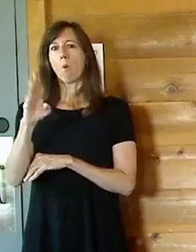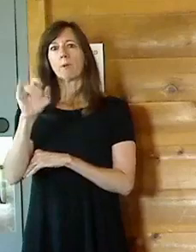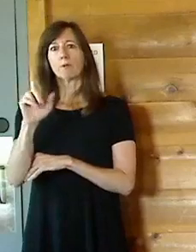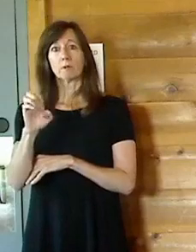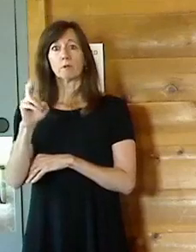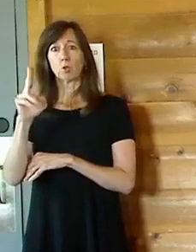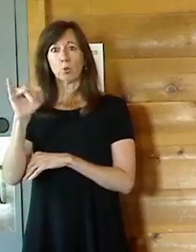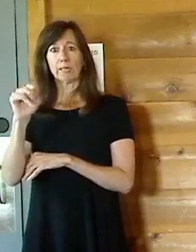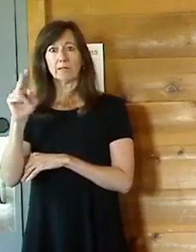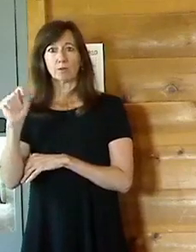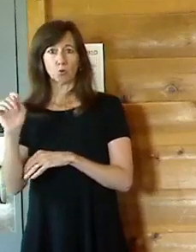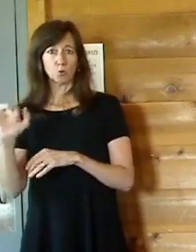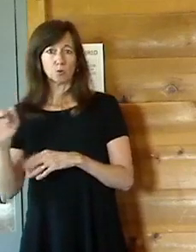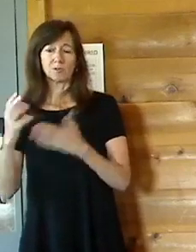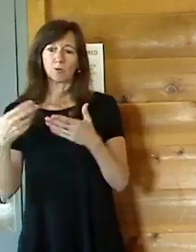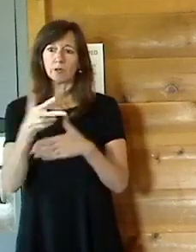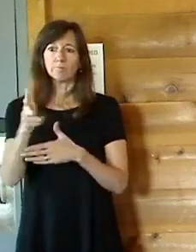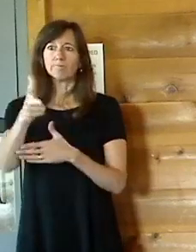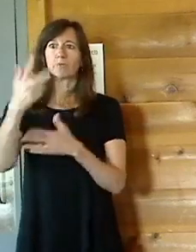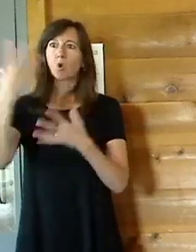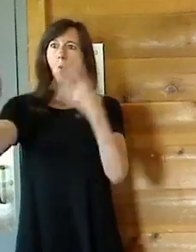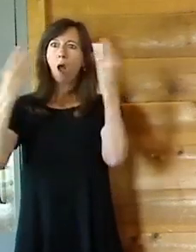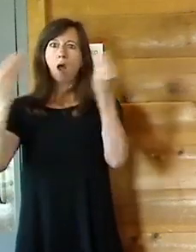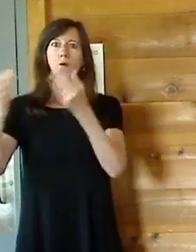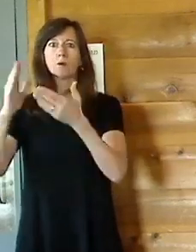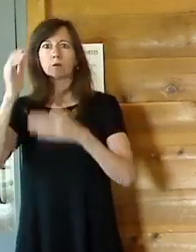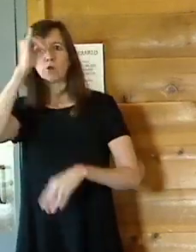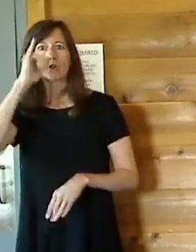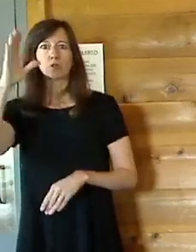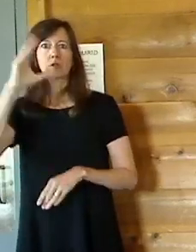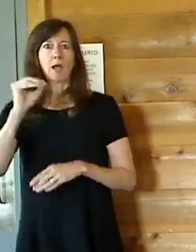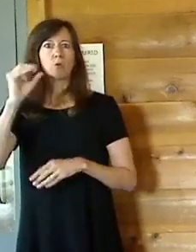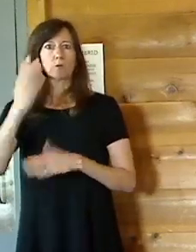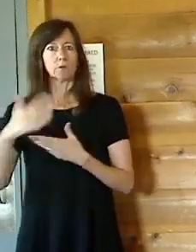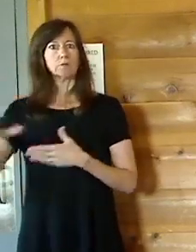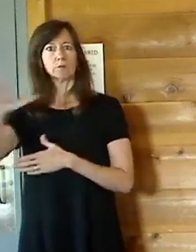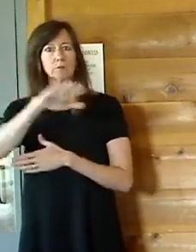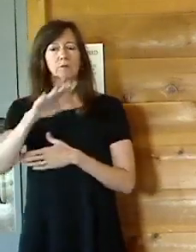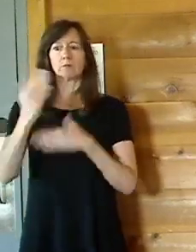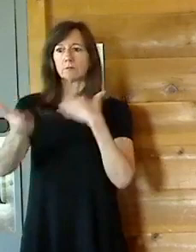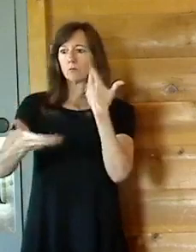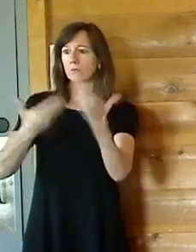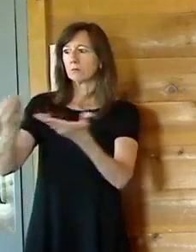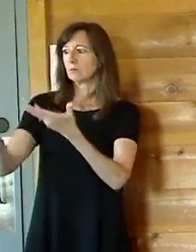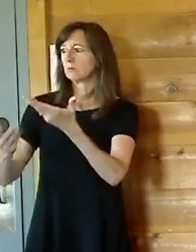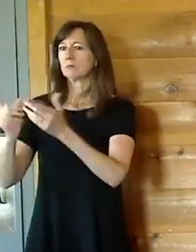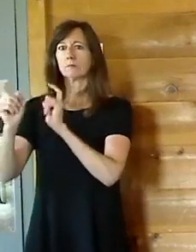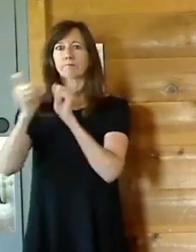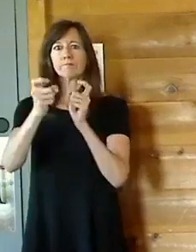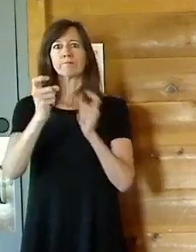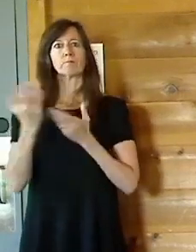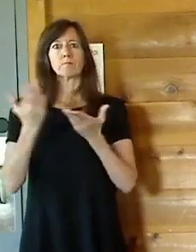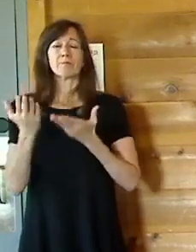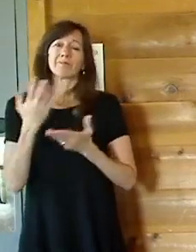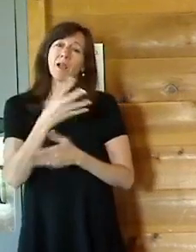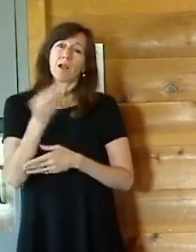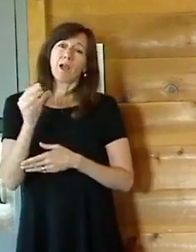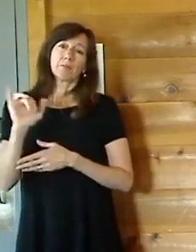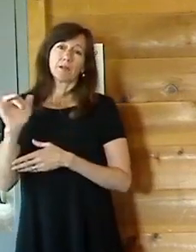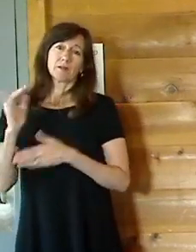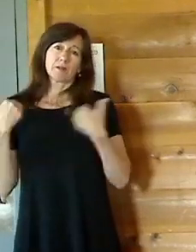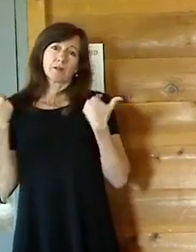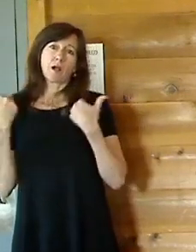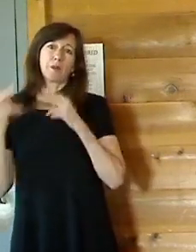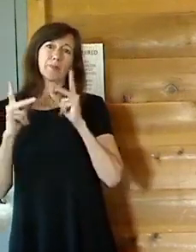the youth center, a very powerful tool in providing assistance to young people countywide. And I think you'll be quite